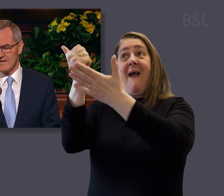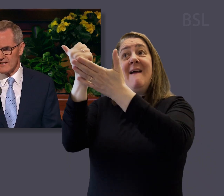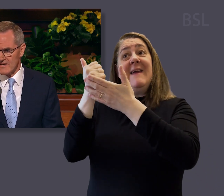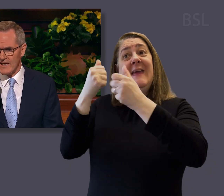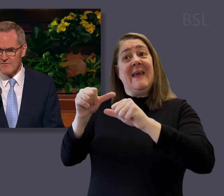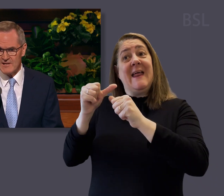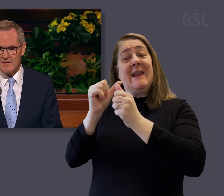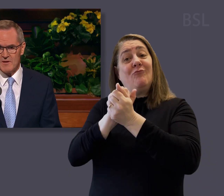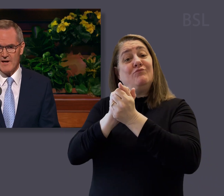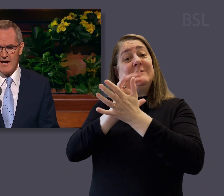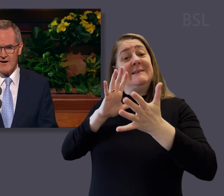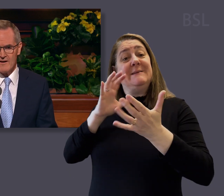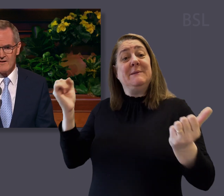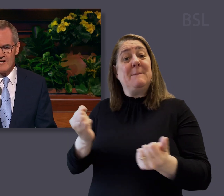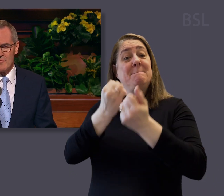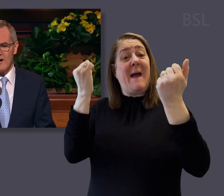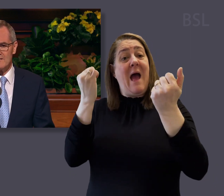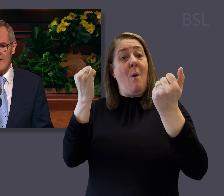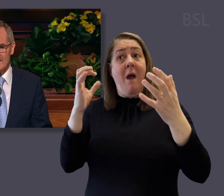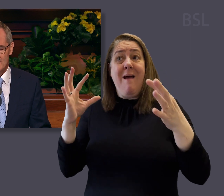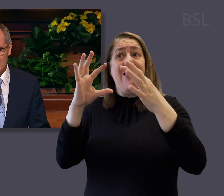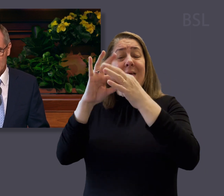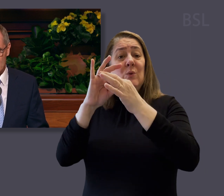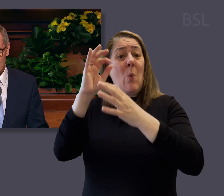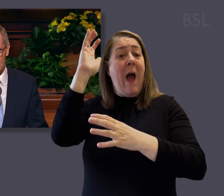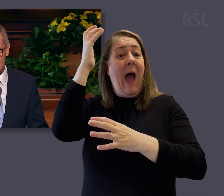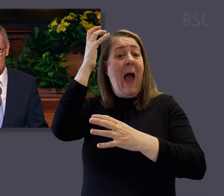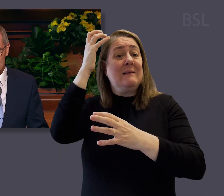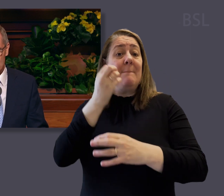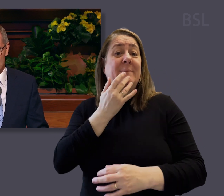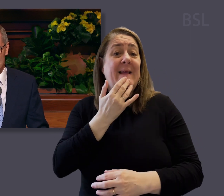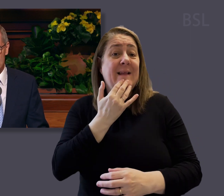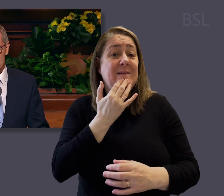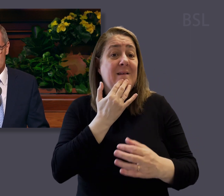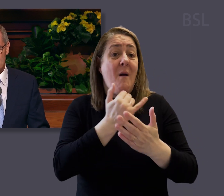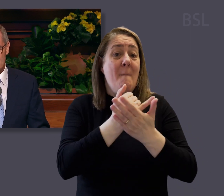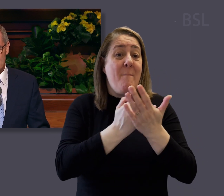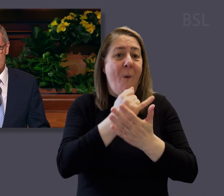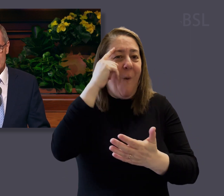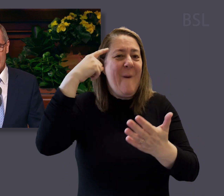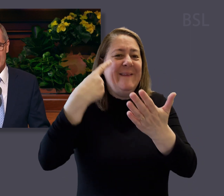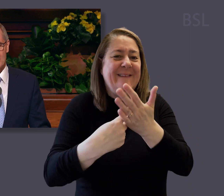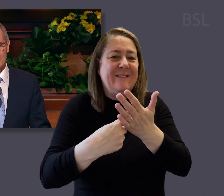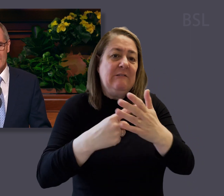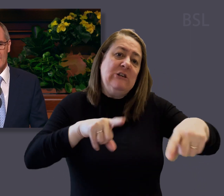healing and redeeming power applies to accidental mistakes, poor decisions, challenges, and